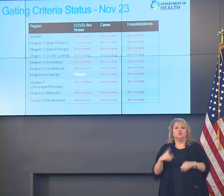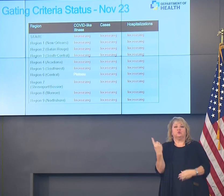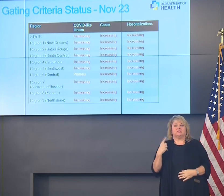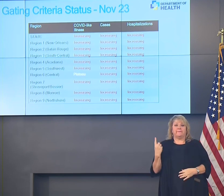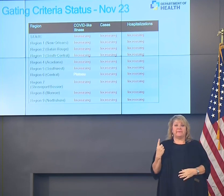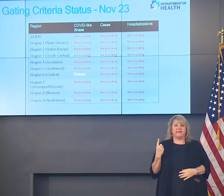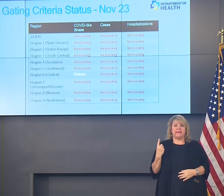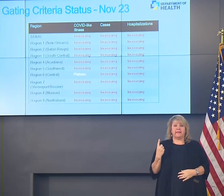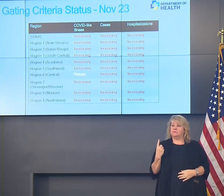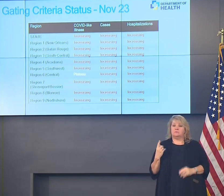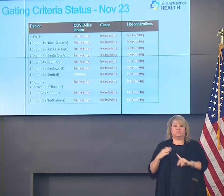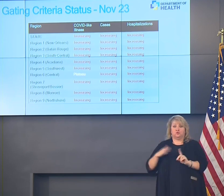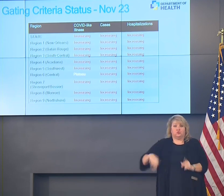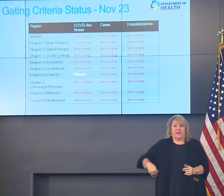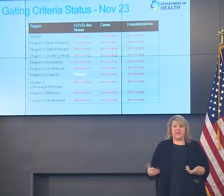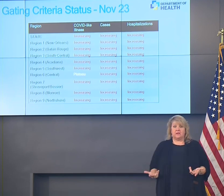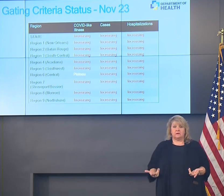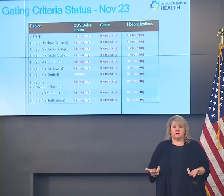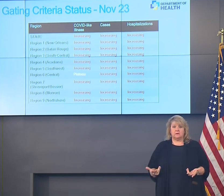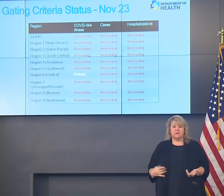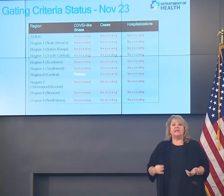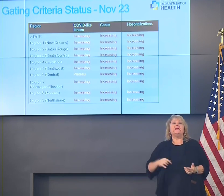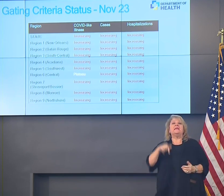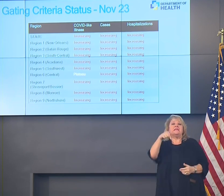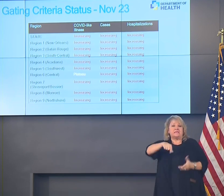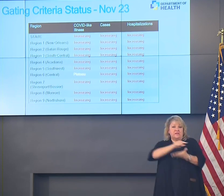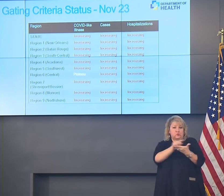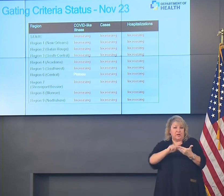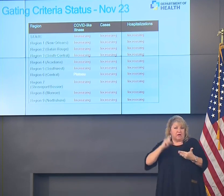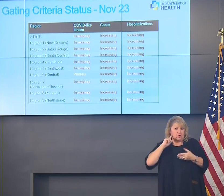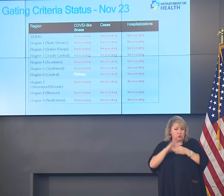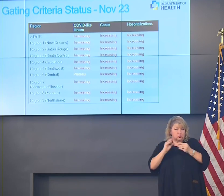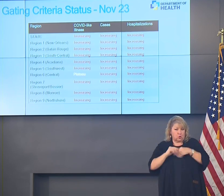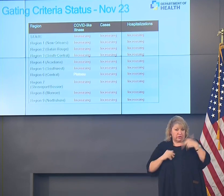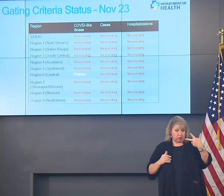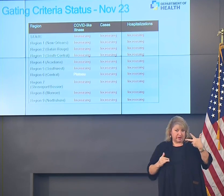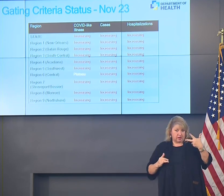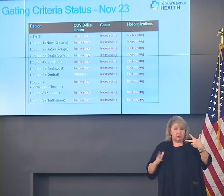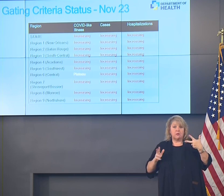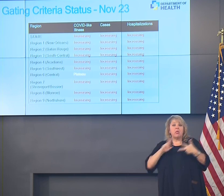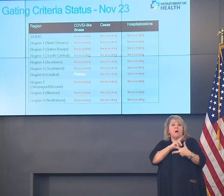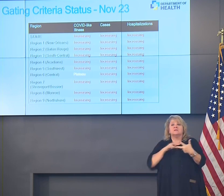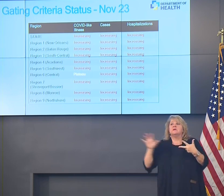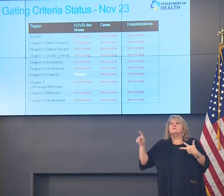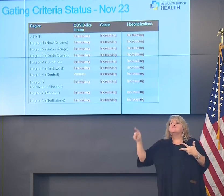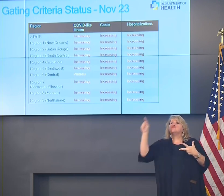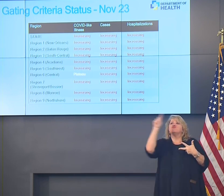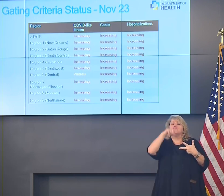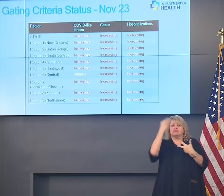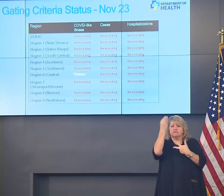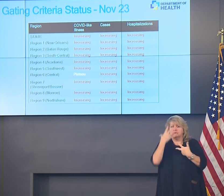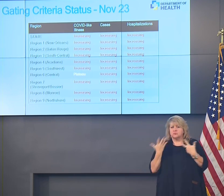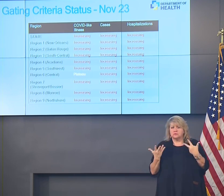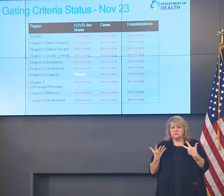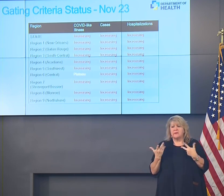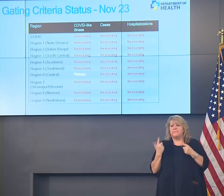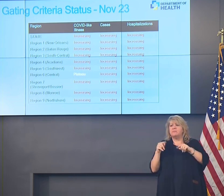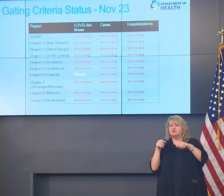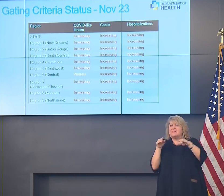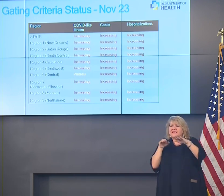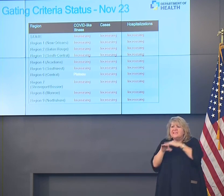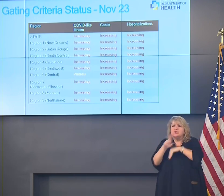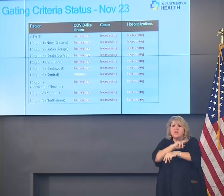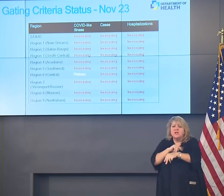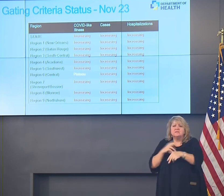can't access care. Already this week I've heard three things from hospitals across the state and people trying to access care in